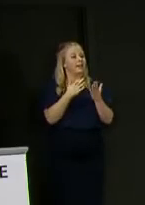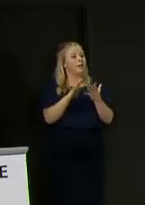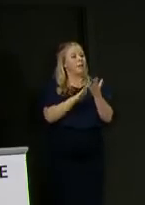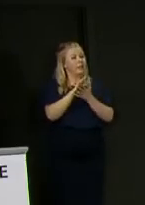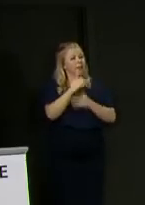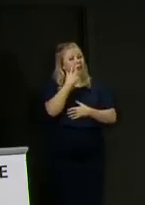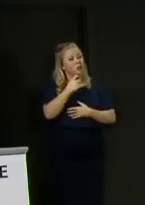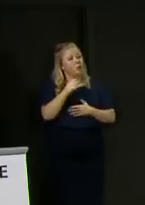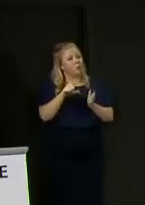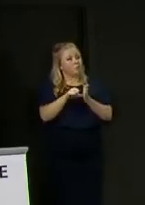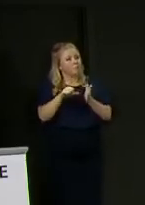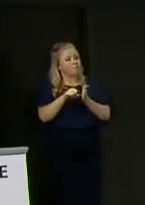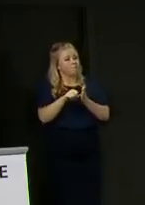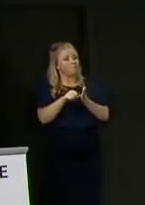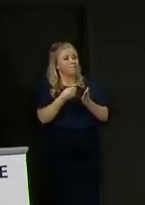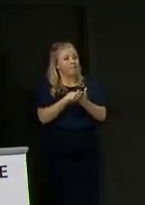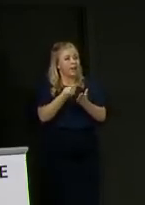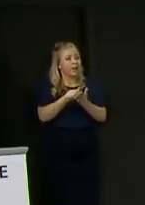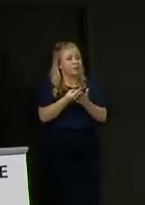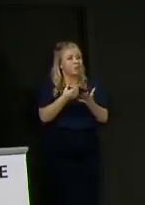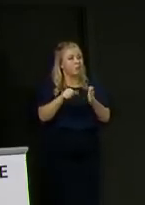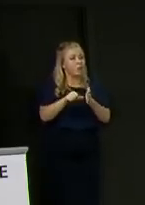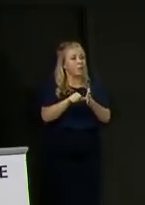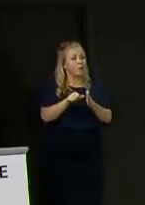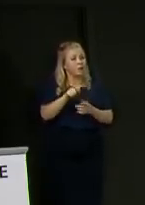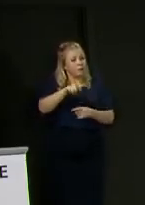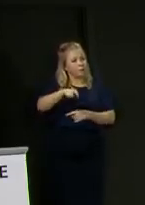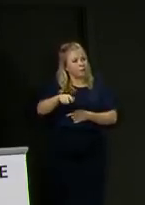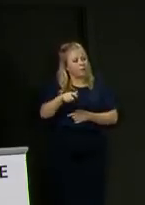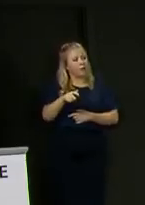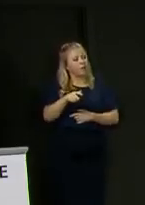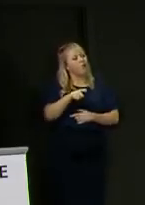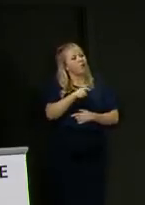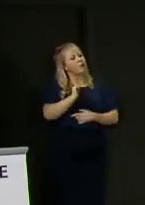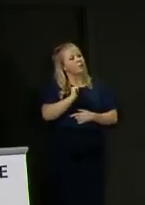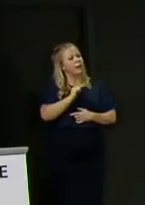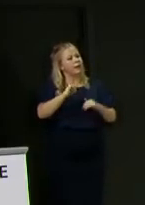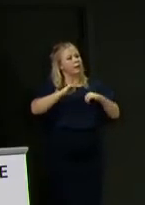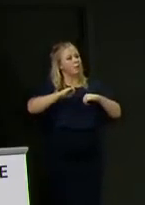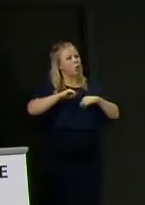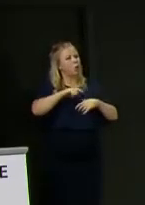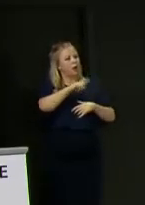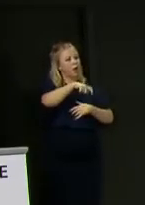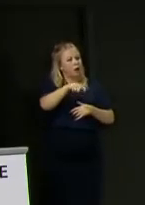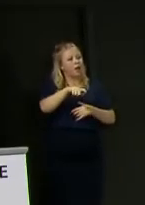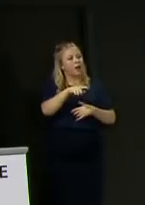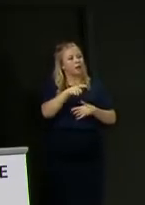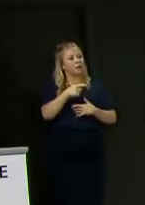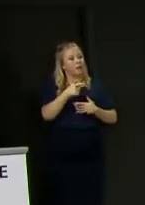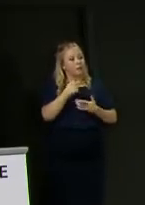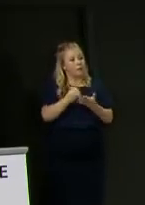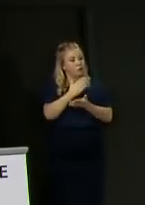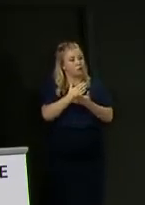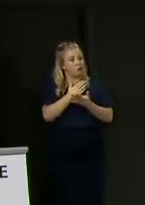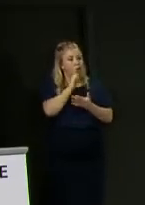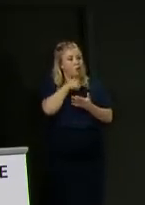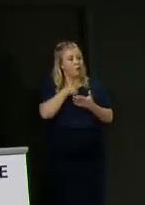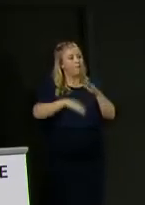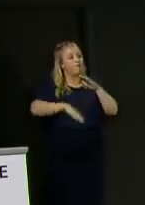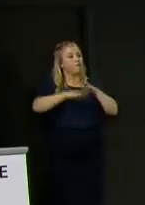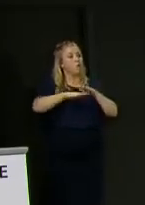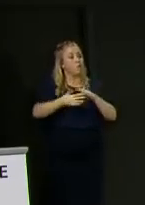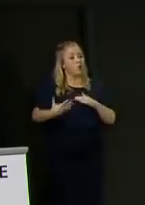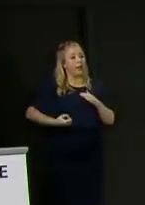serious financial hardship for people. Do you expect employers to keep people on full wages during that